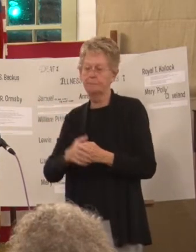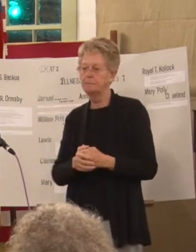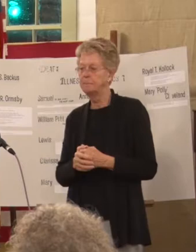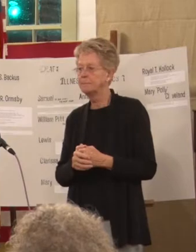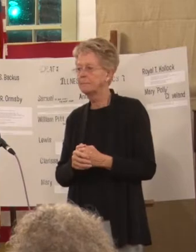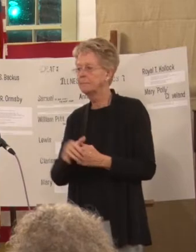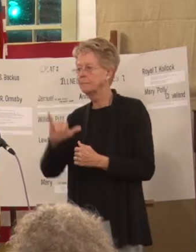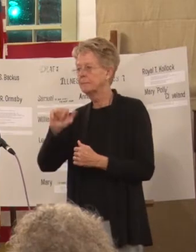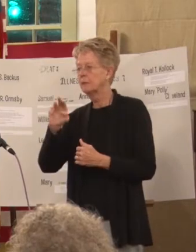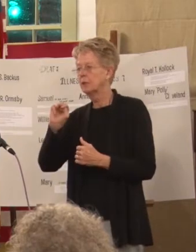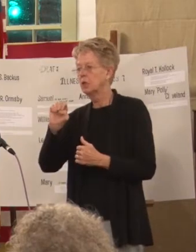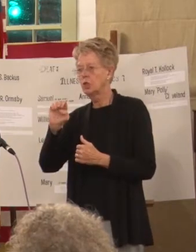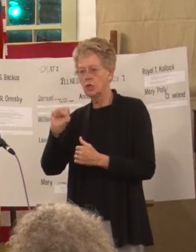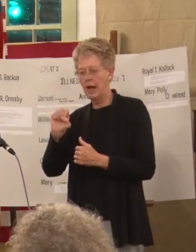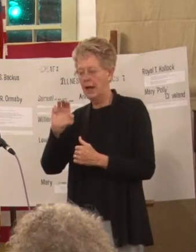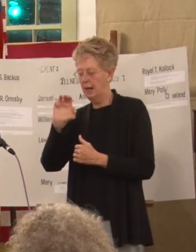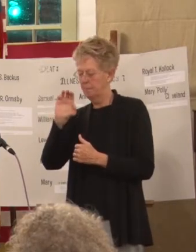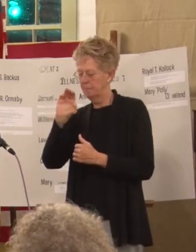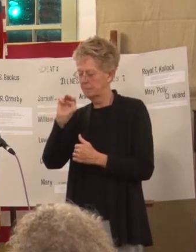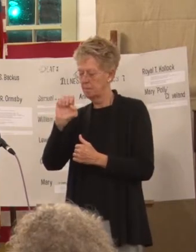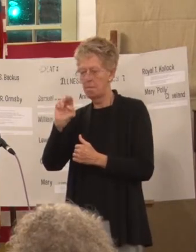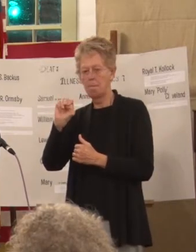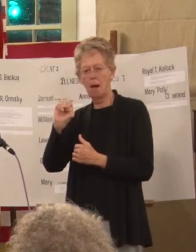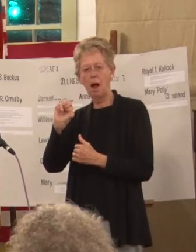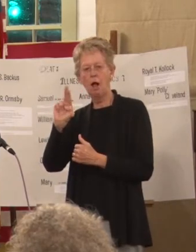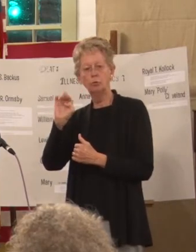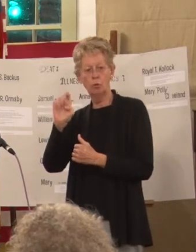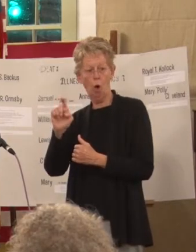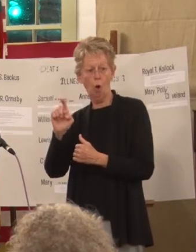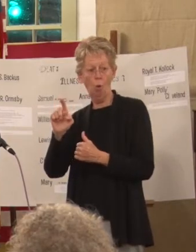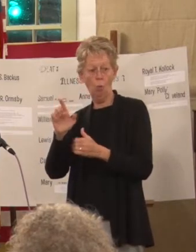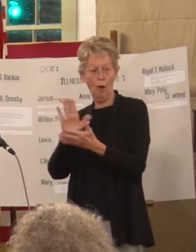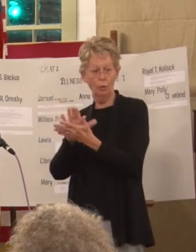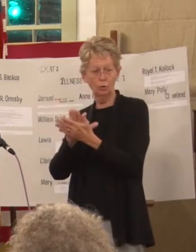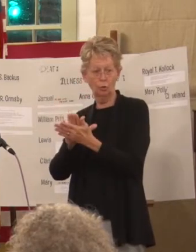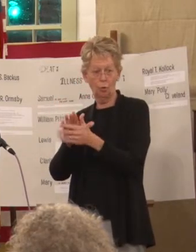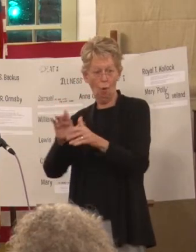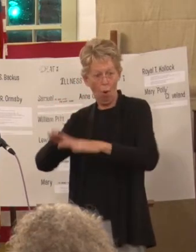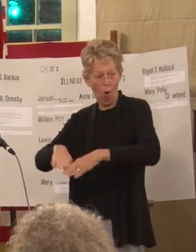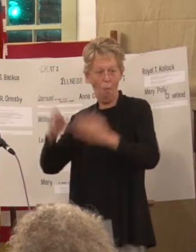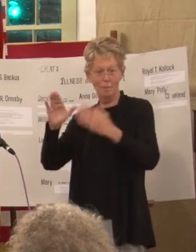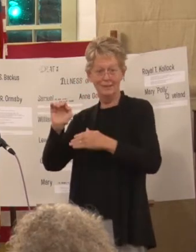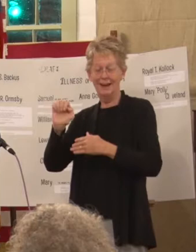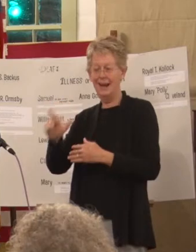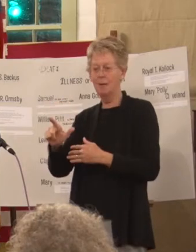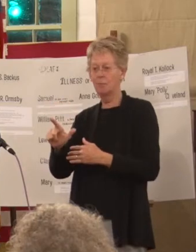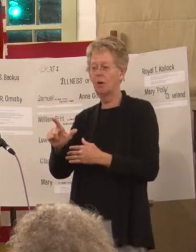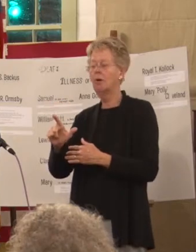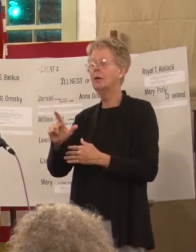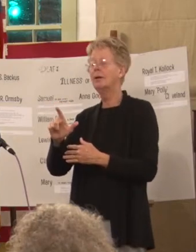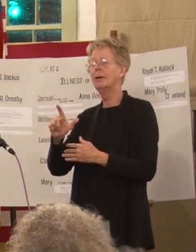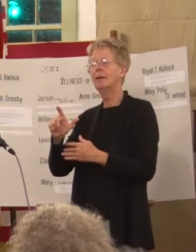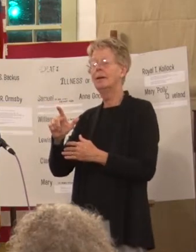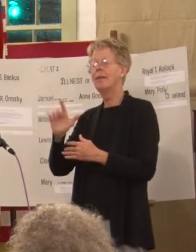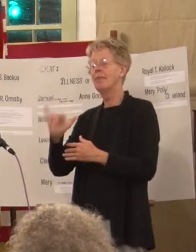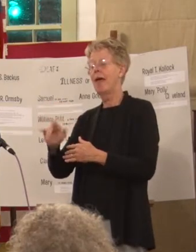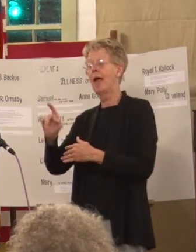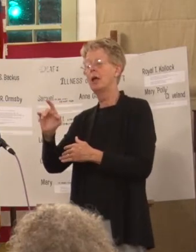James Monroe, when the school opened up in April, in July, James Monroe took